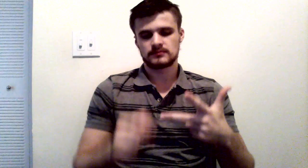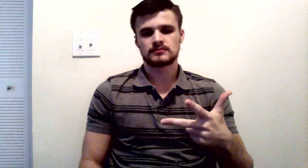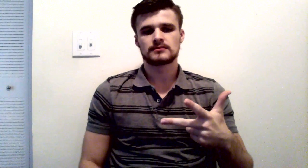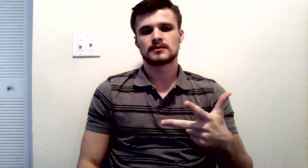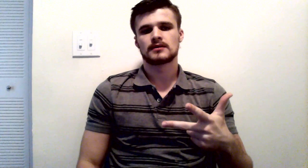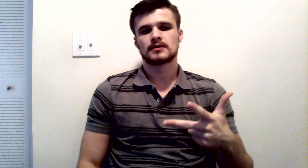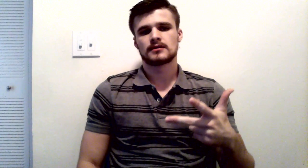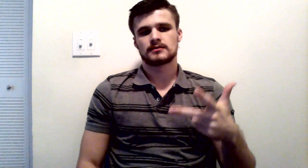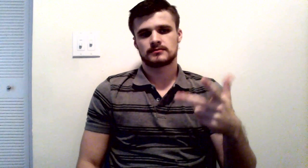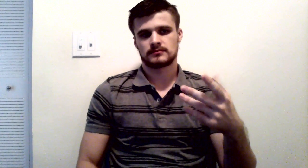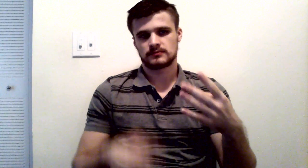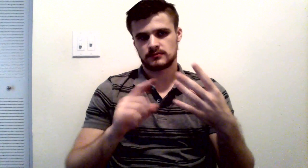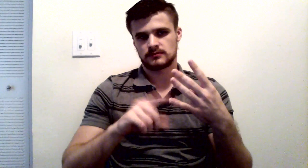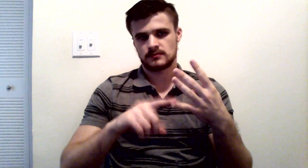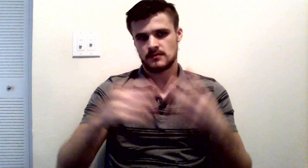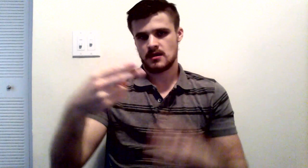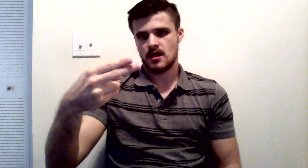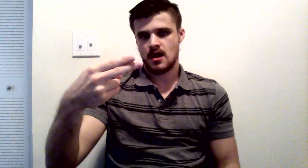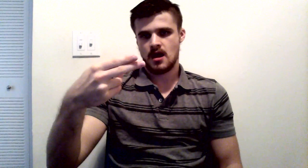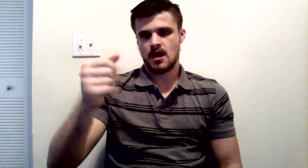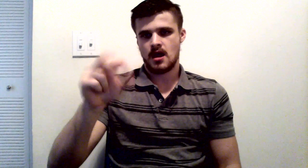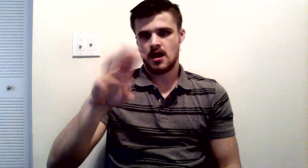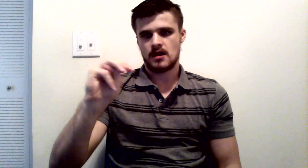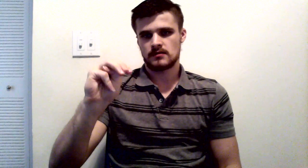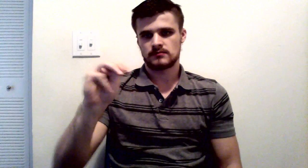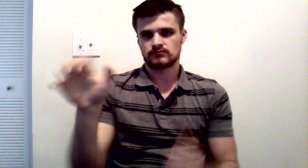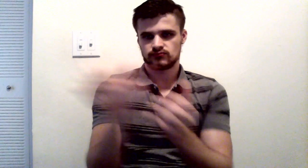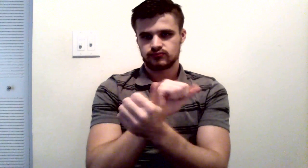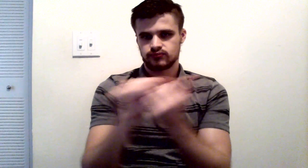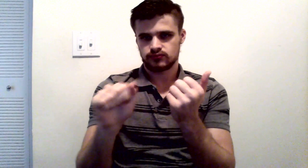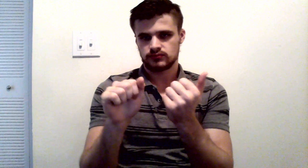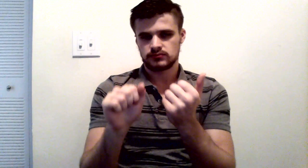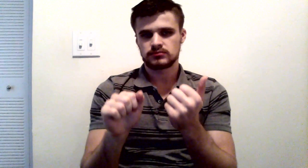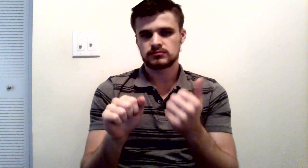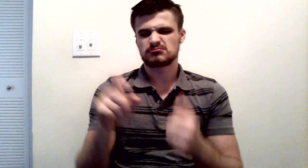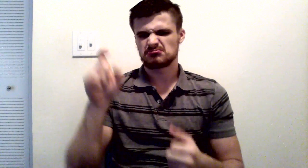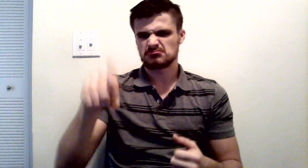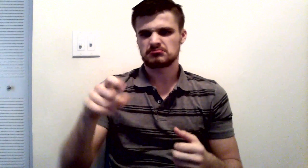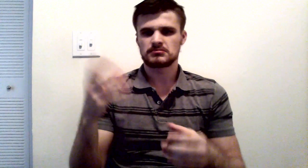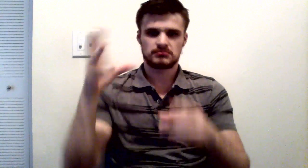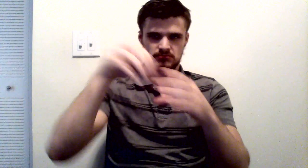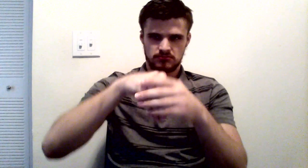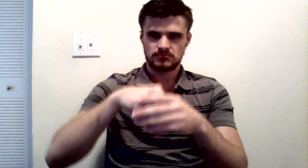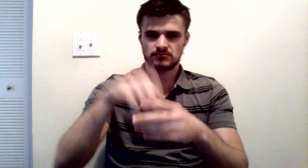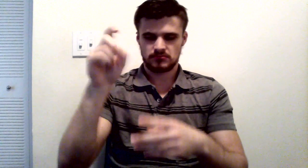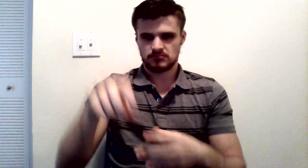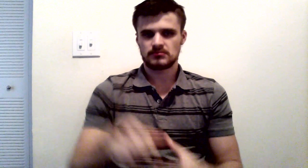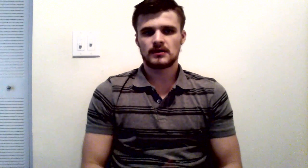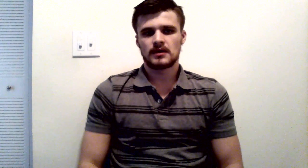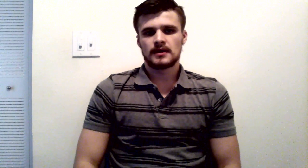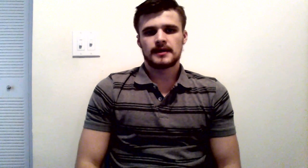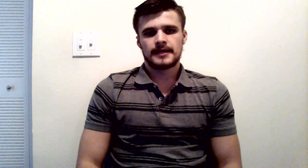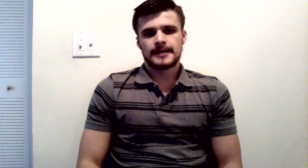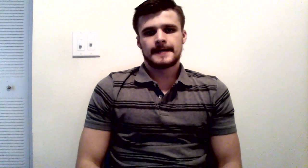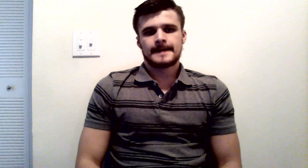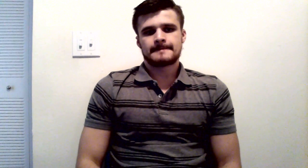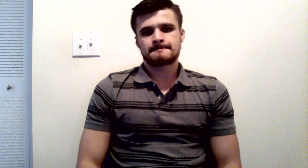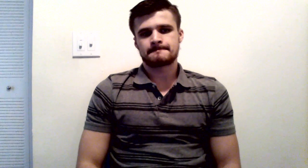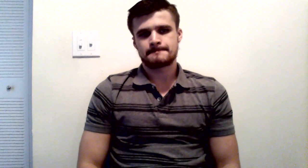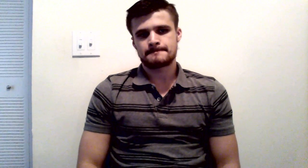Harm. There must be some type of harm involved, is that somebody must be harmed, and that harm must